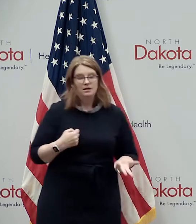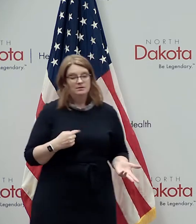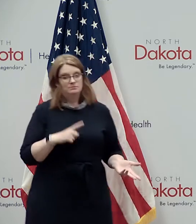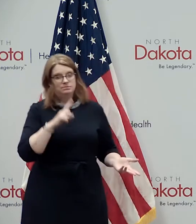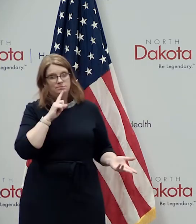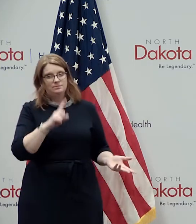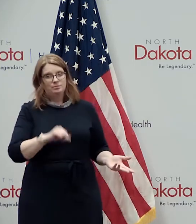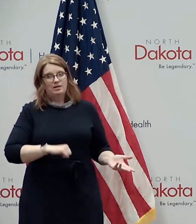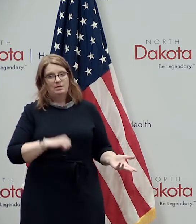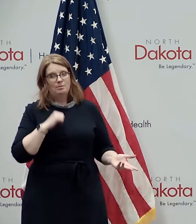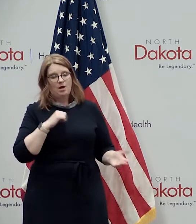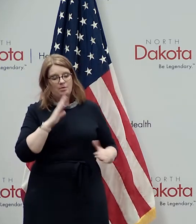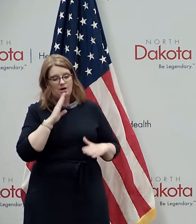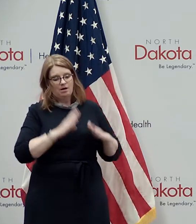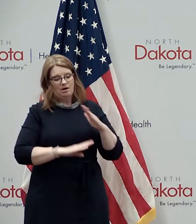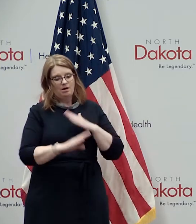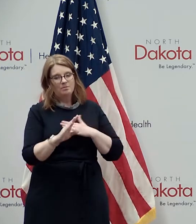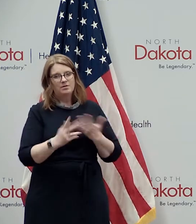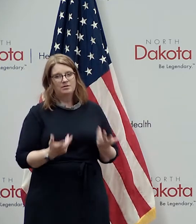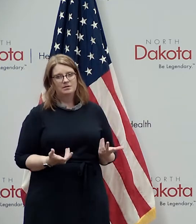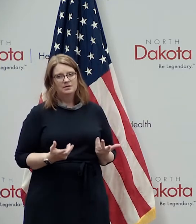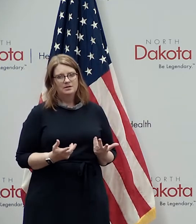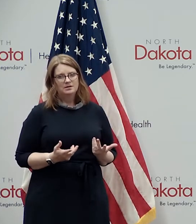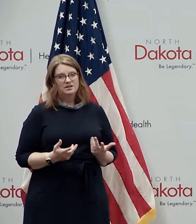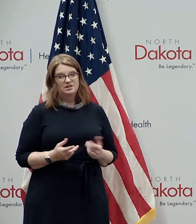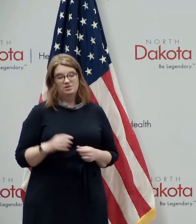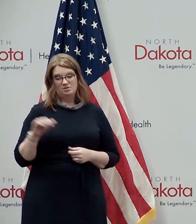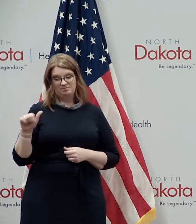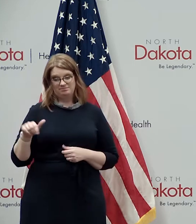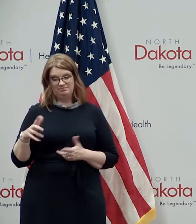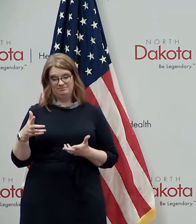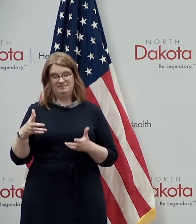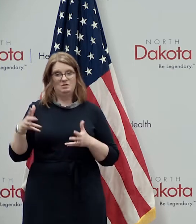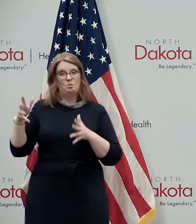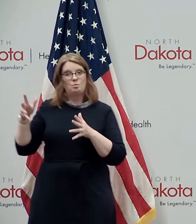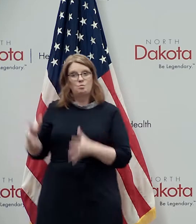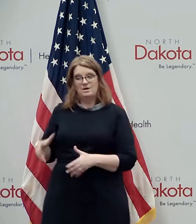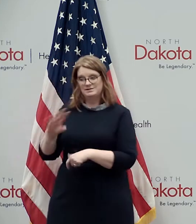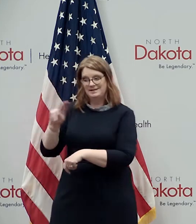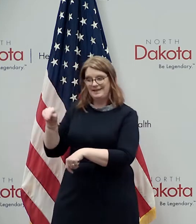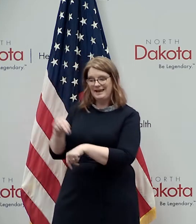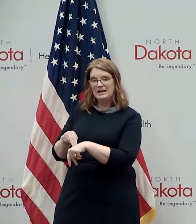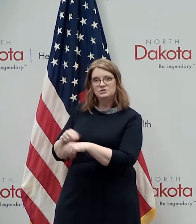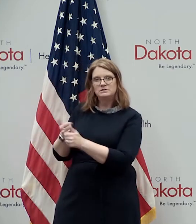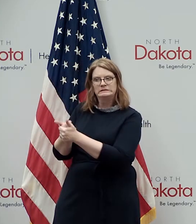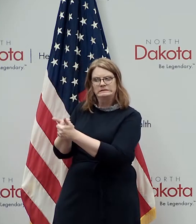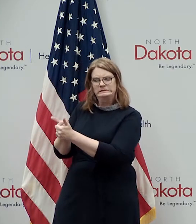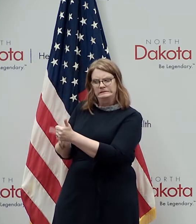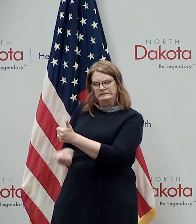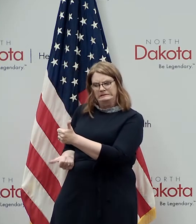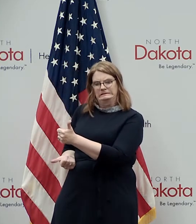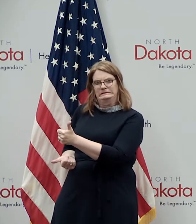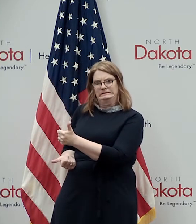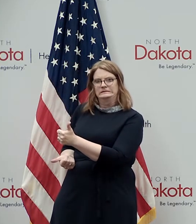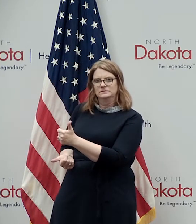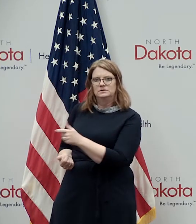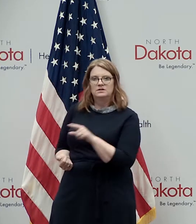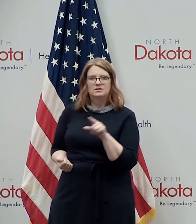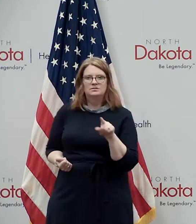when you have record recruiting when everybody else is having difficulty recruiting